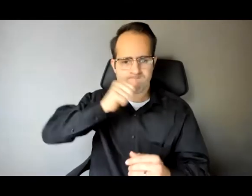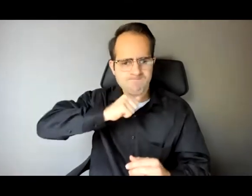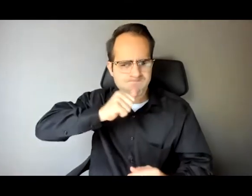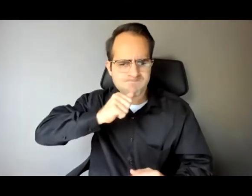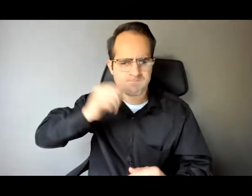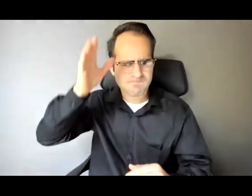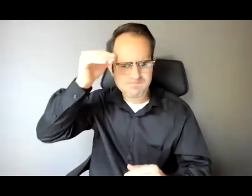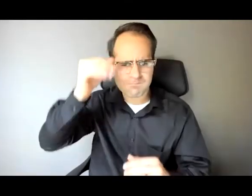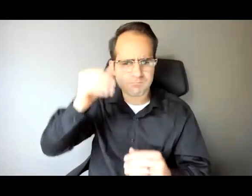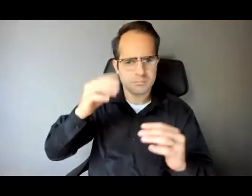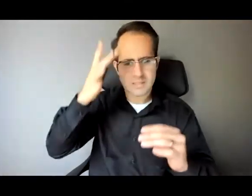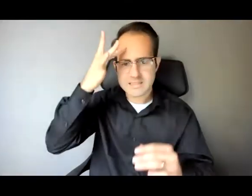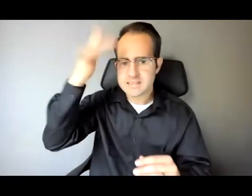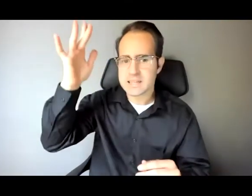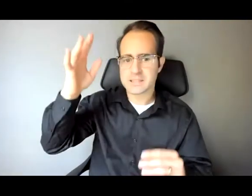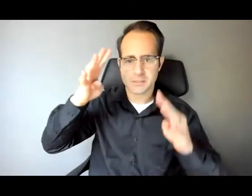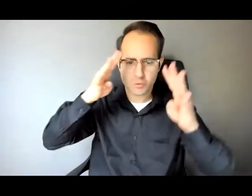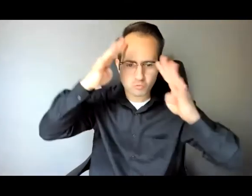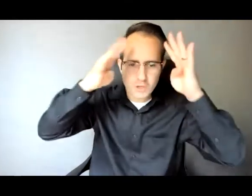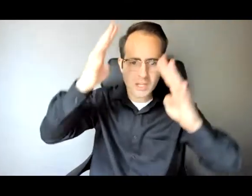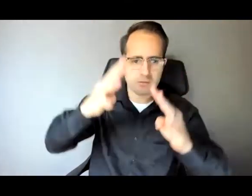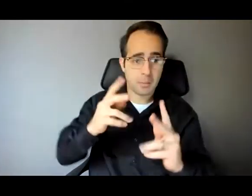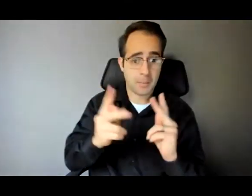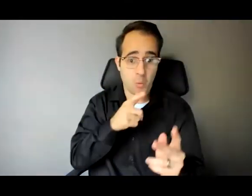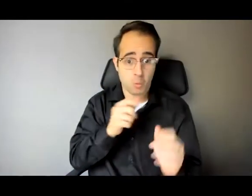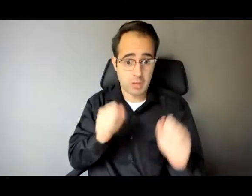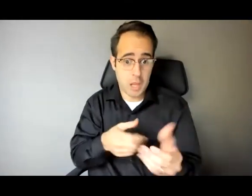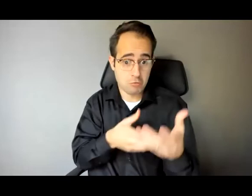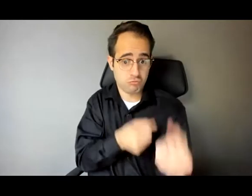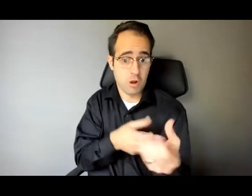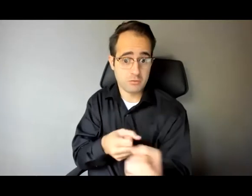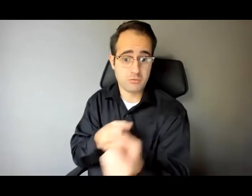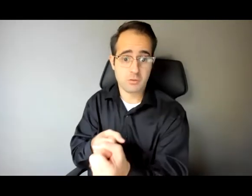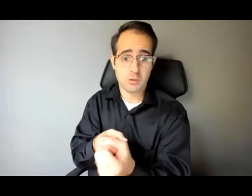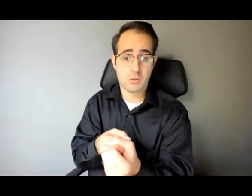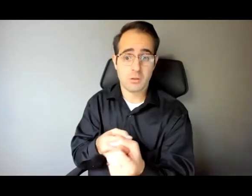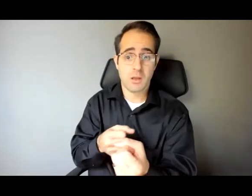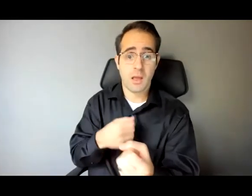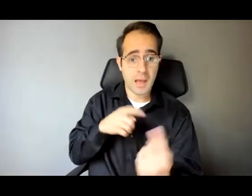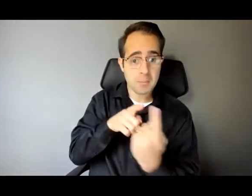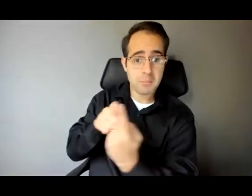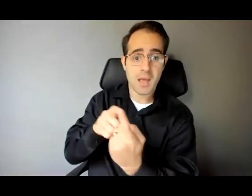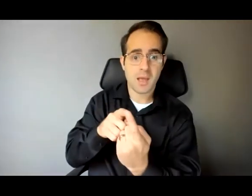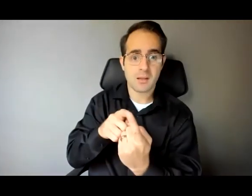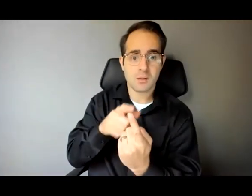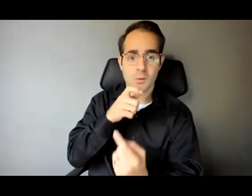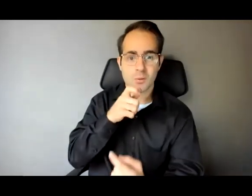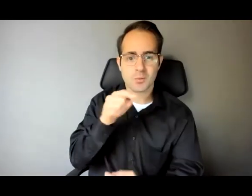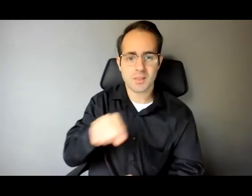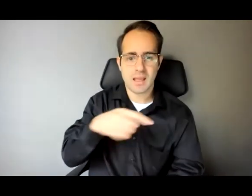intelligent, creative, trustworthy people I've ever met were the people I met during those six years while I was incarcerated.